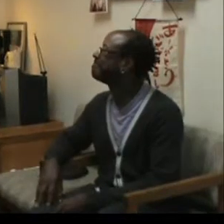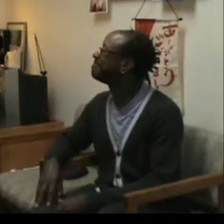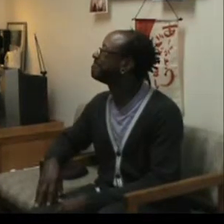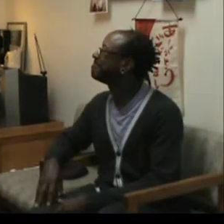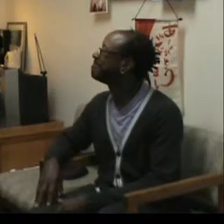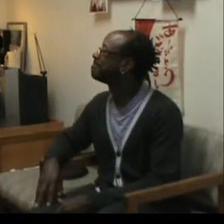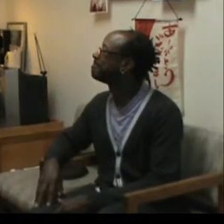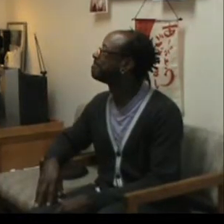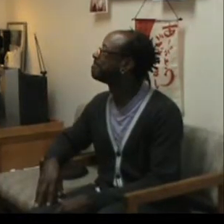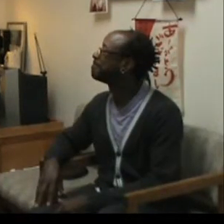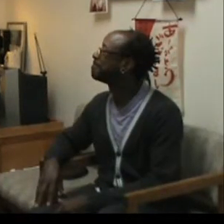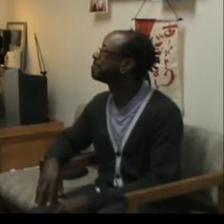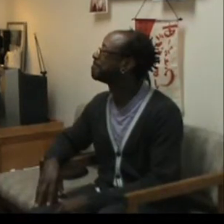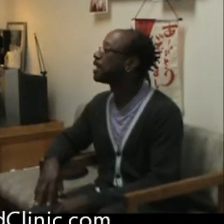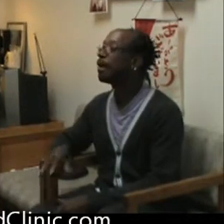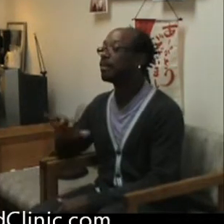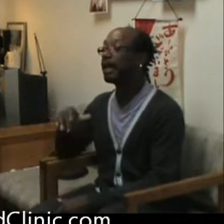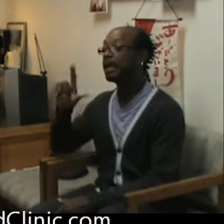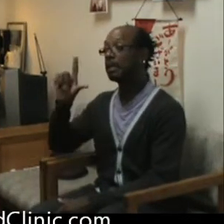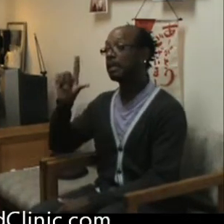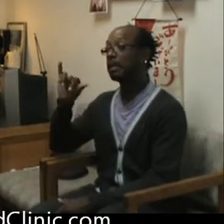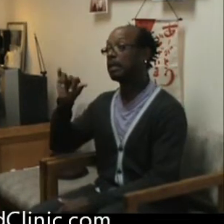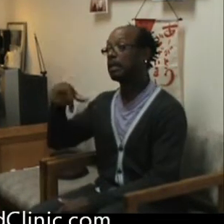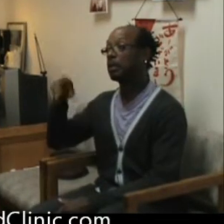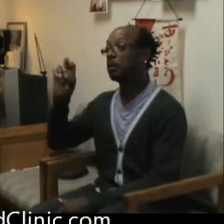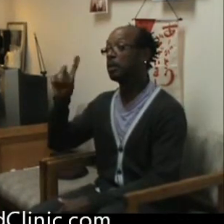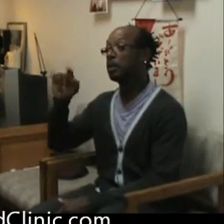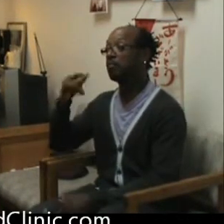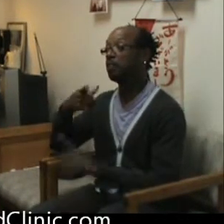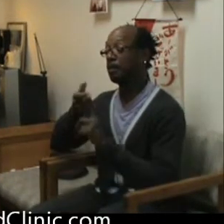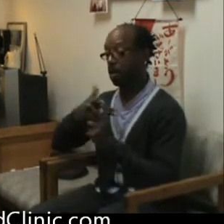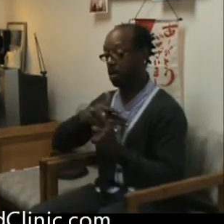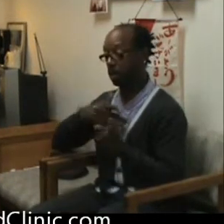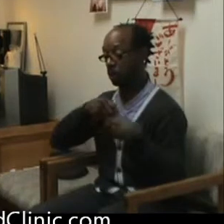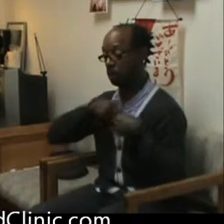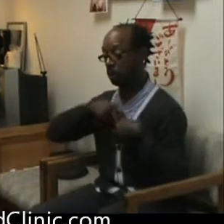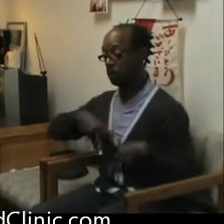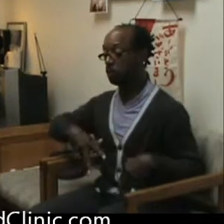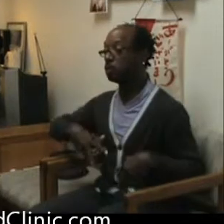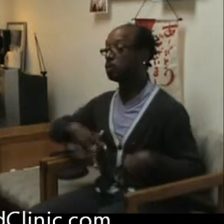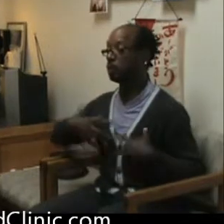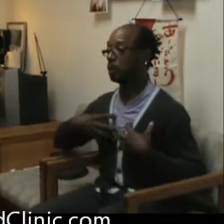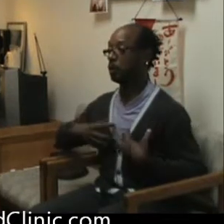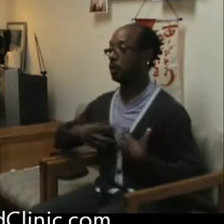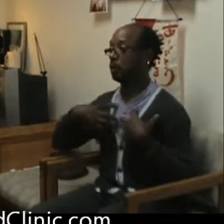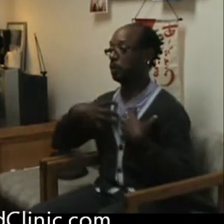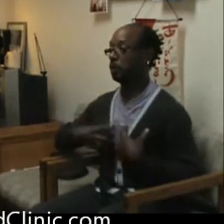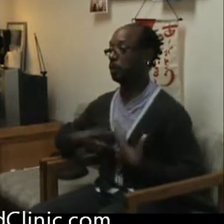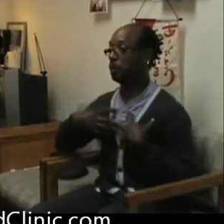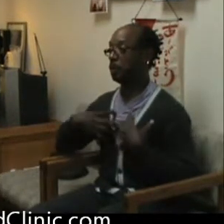And that's a liquid that flows from the heart to the lungs and back to the heart.